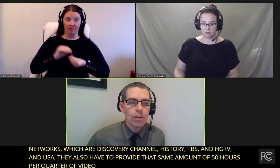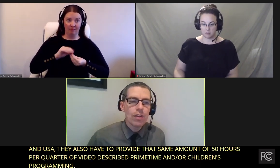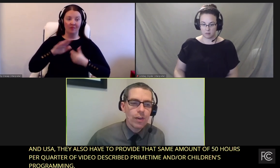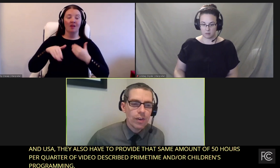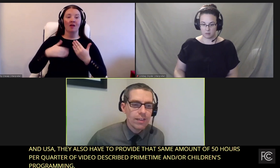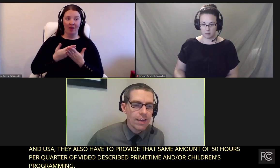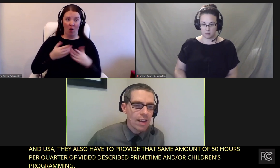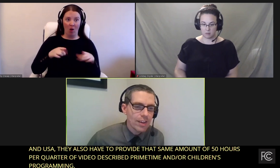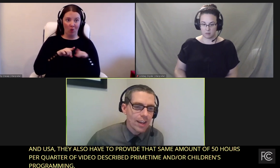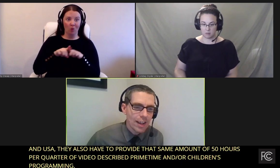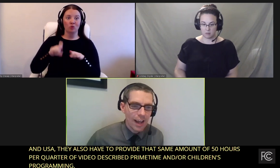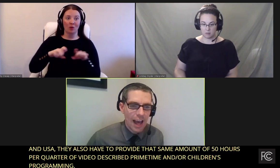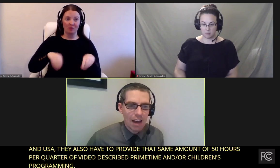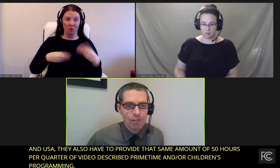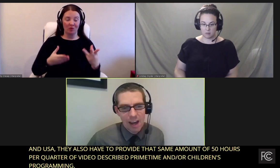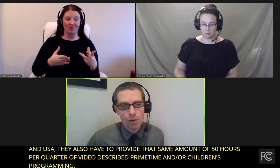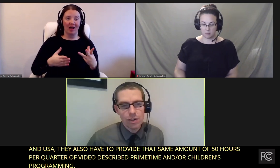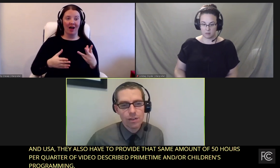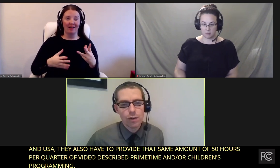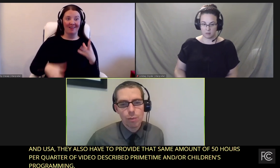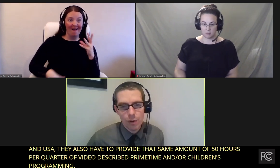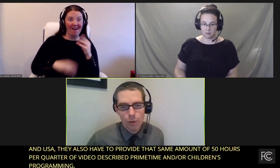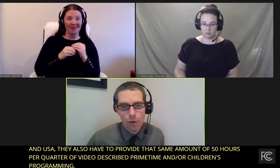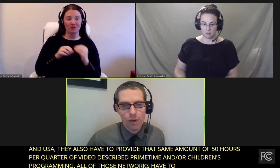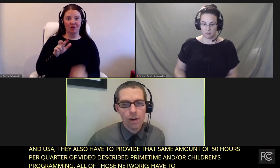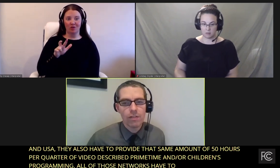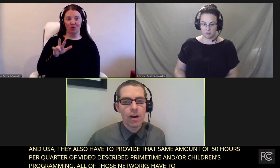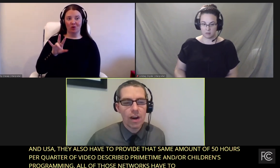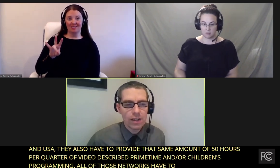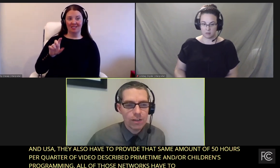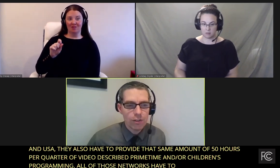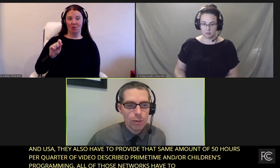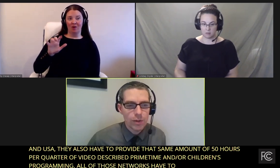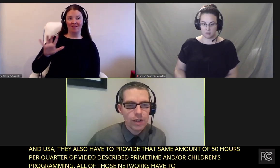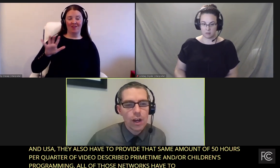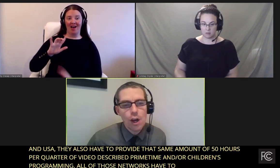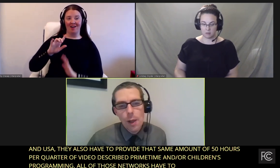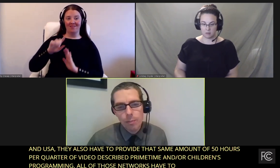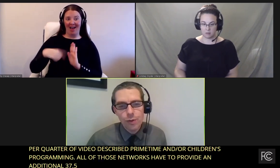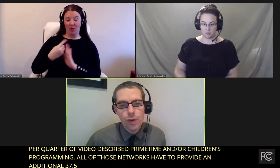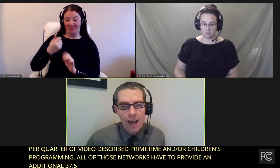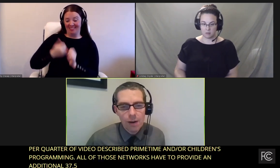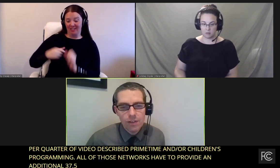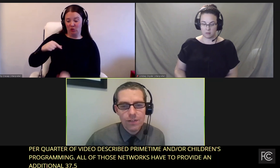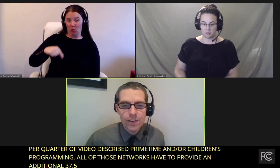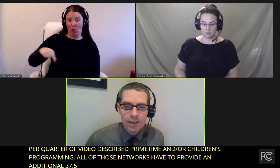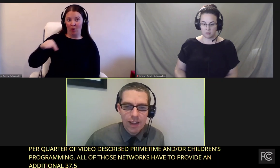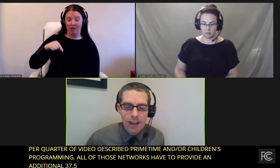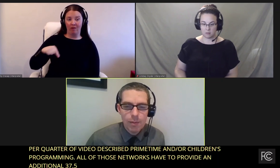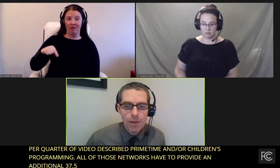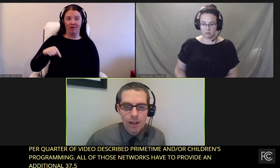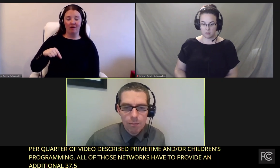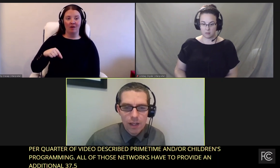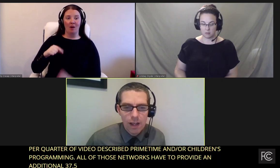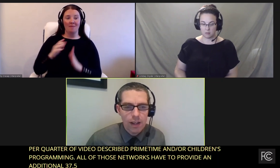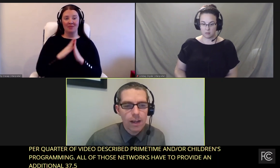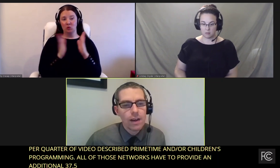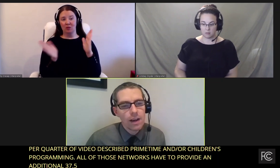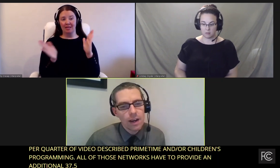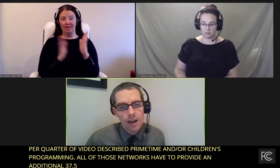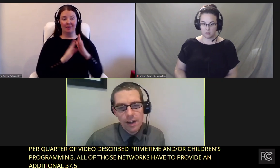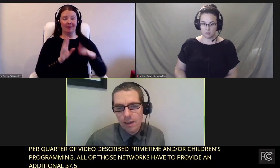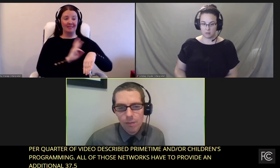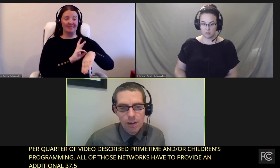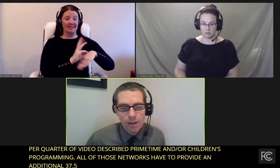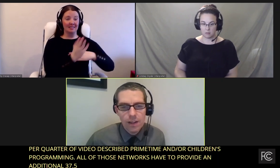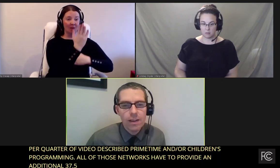additional 37 and a half hours per quarter of audio description between the hours of 6 a.m. and midnight.